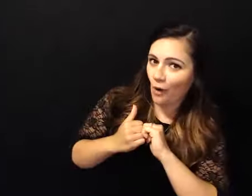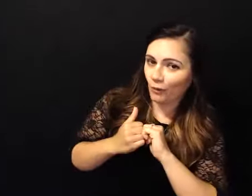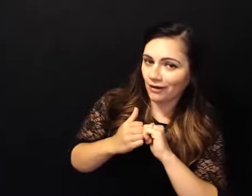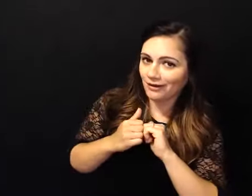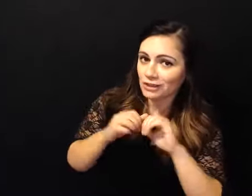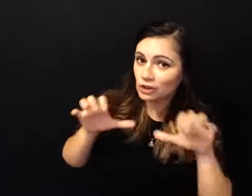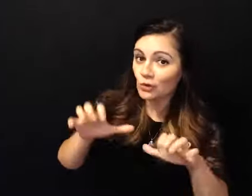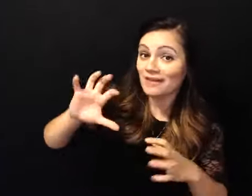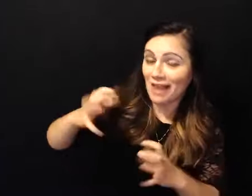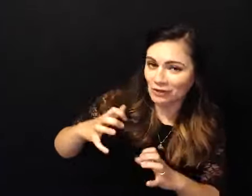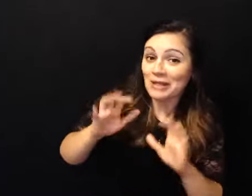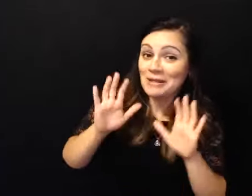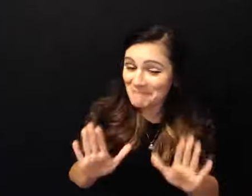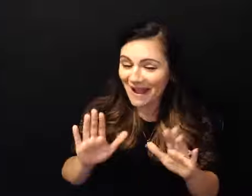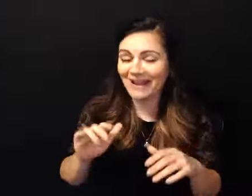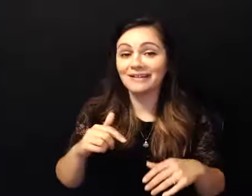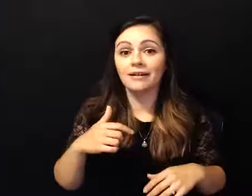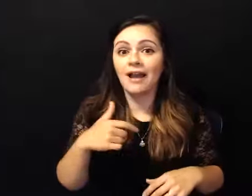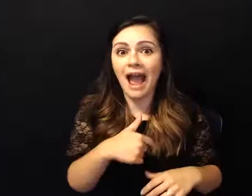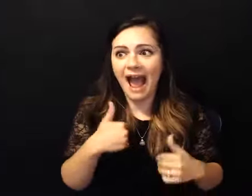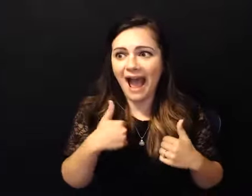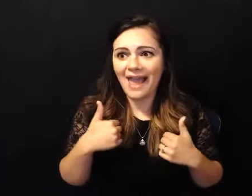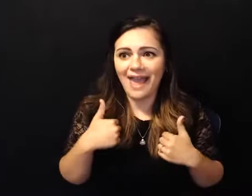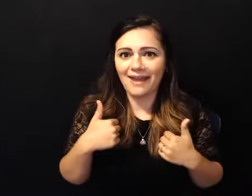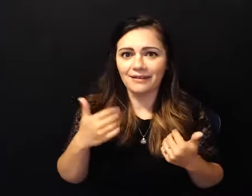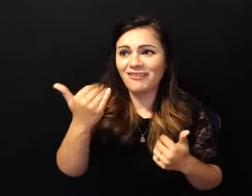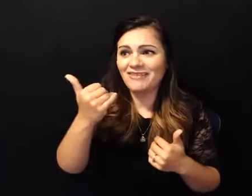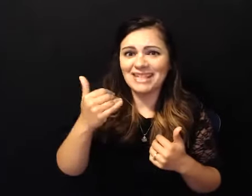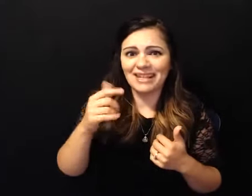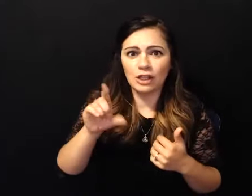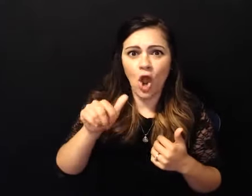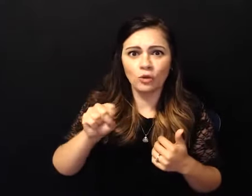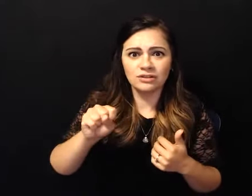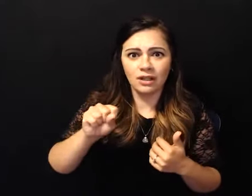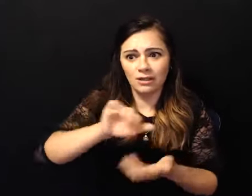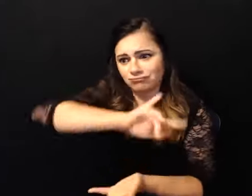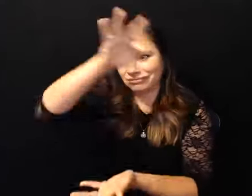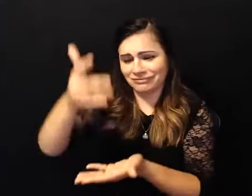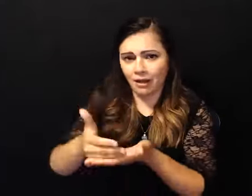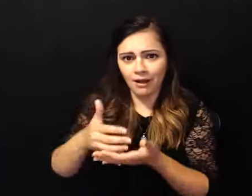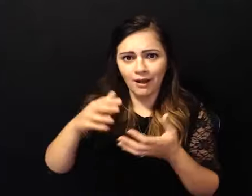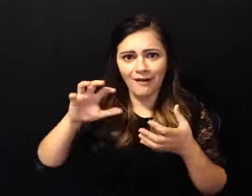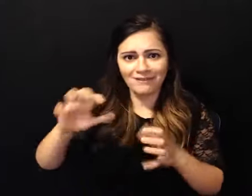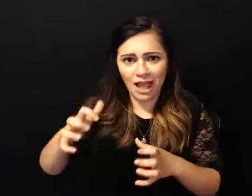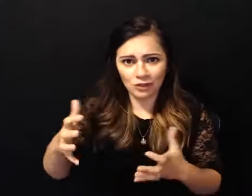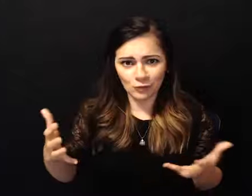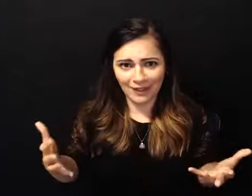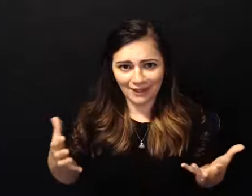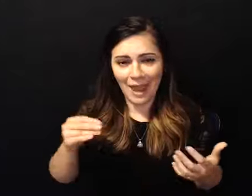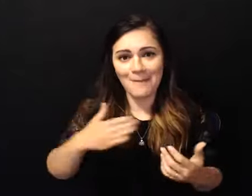15 loads of laundry and i was freaked out you know and she'd say you know kim put me down put me on hold get the darks put the